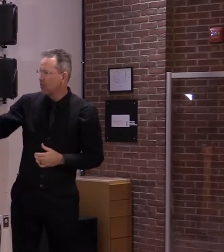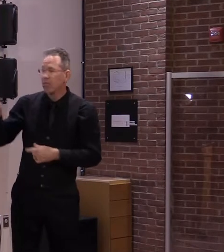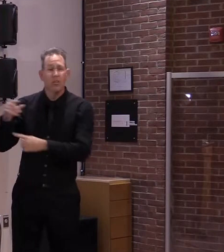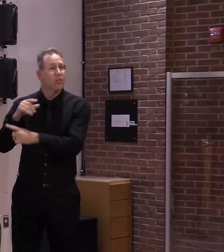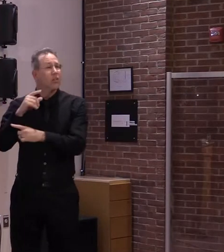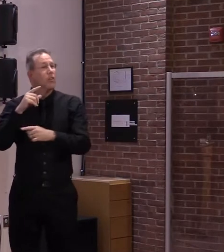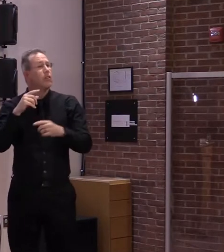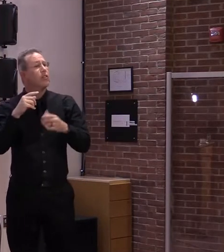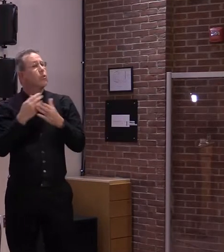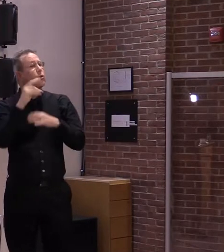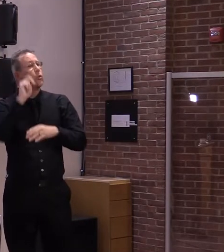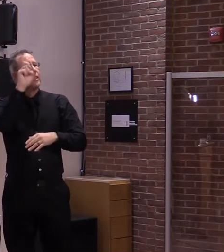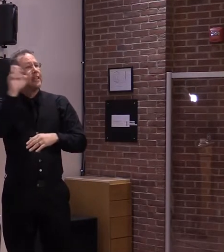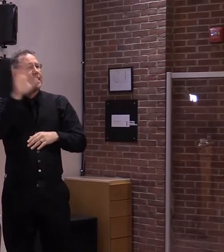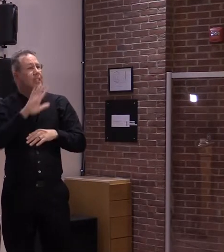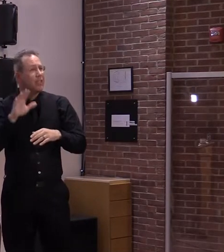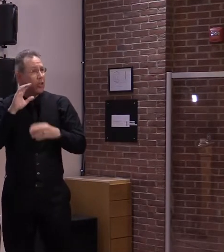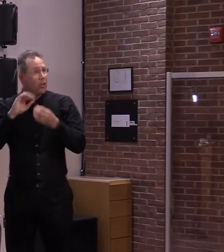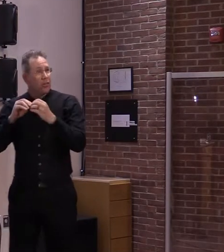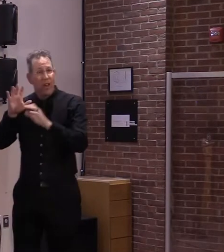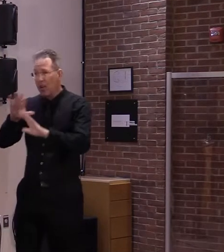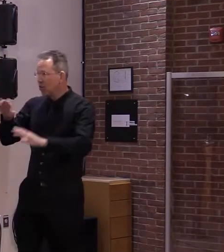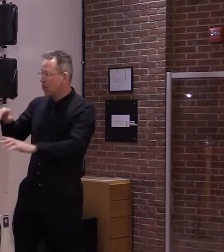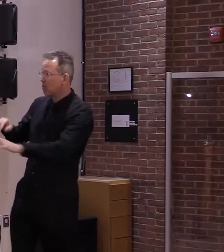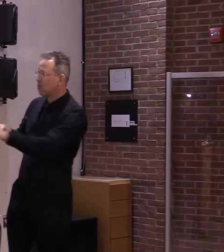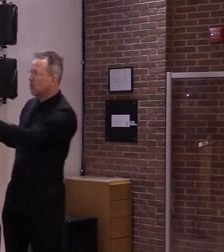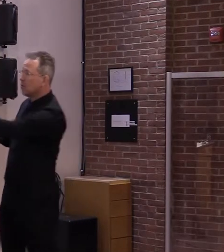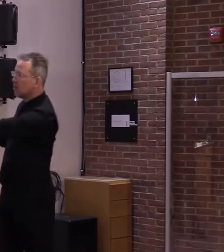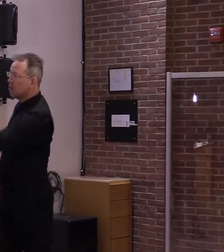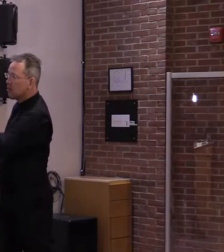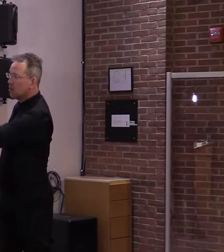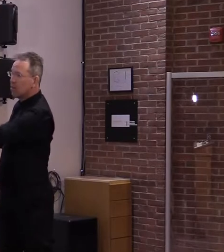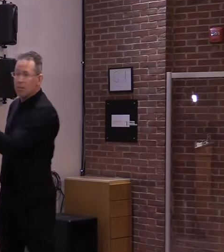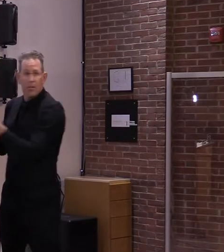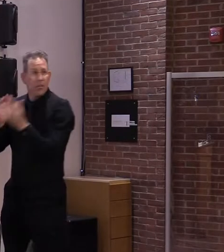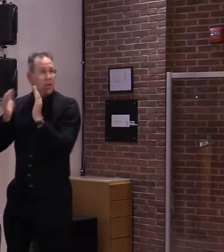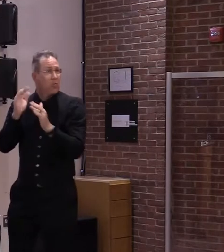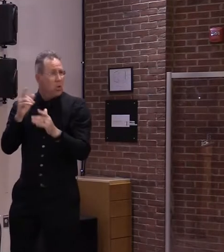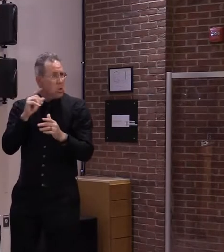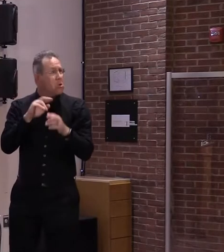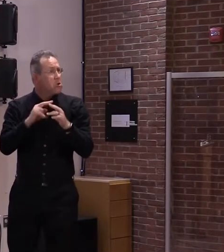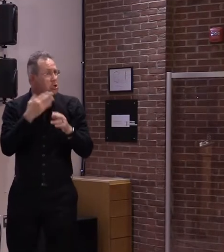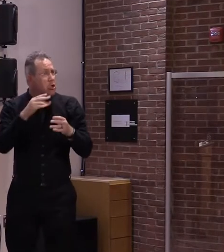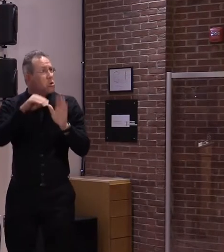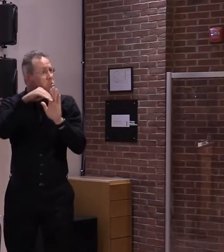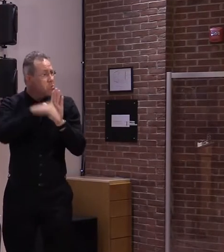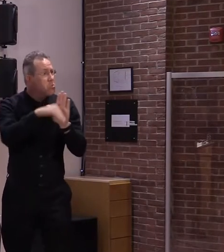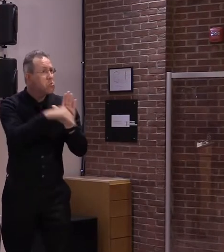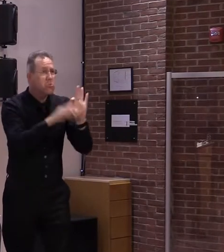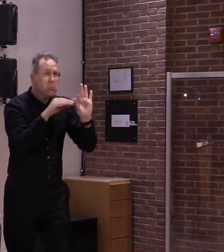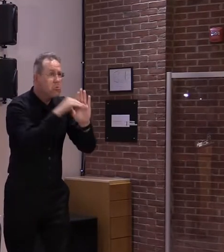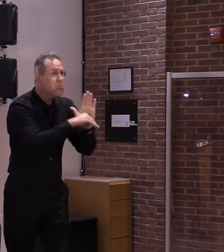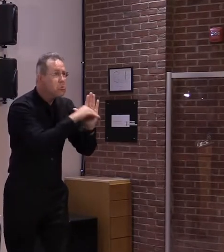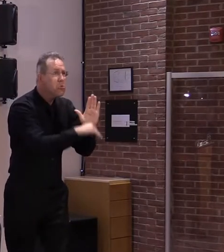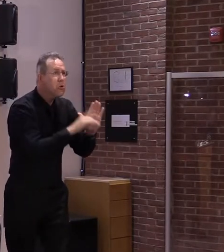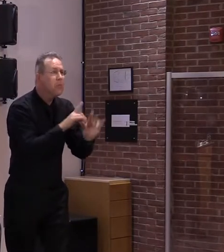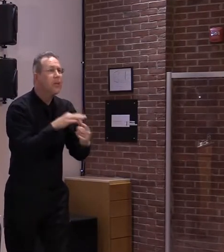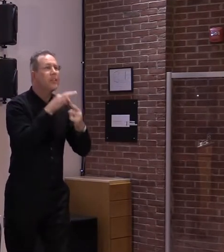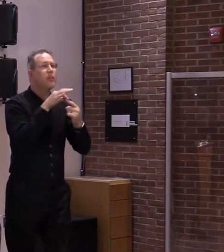and this is especially encouraging in the Northeast Kingdom, which has generally seen higher case rates over the past few weeks.